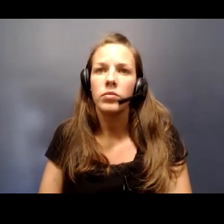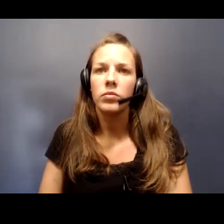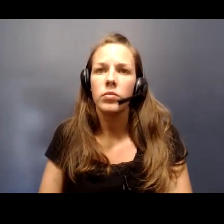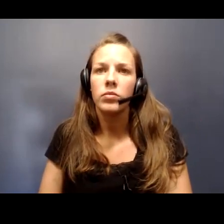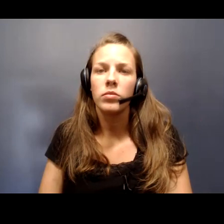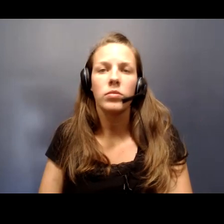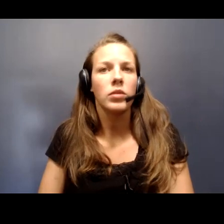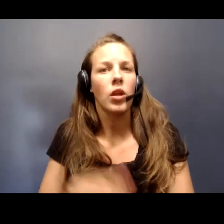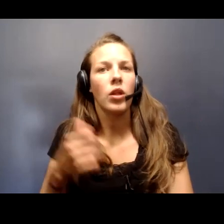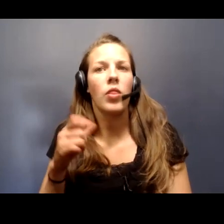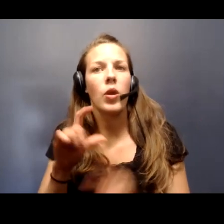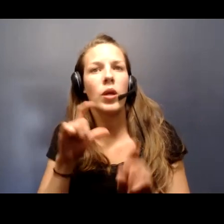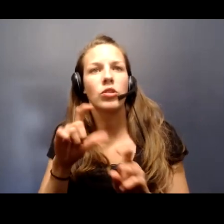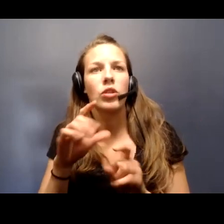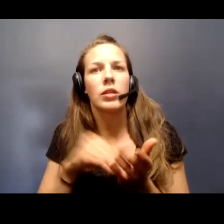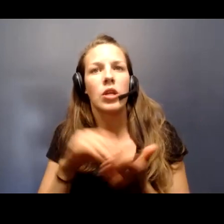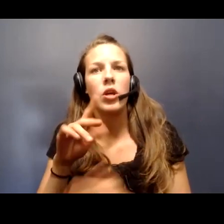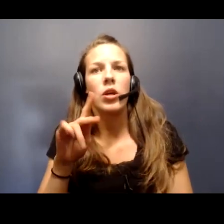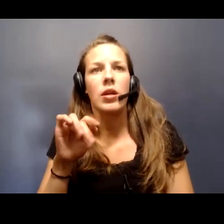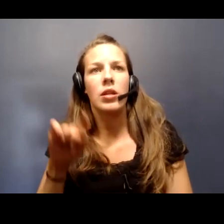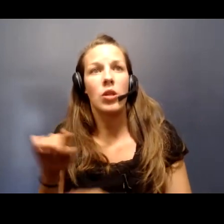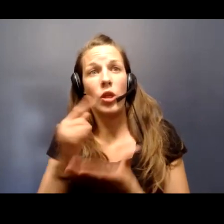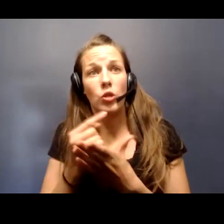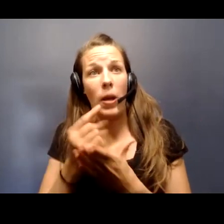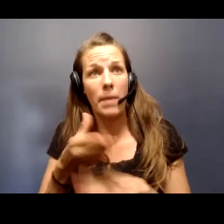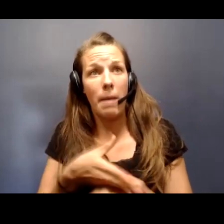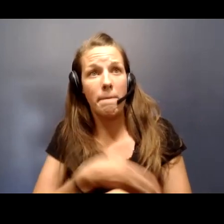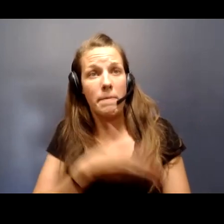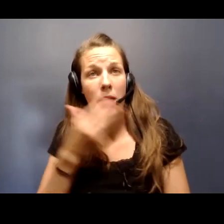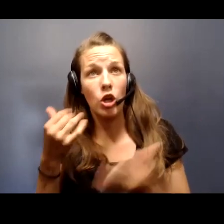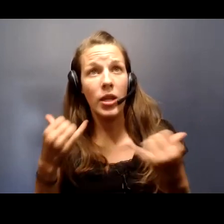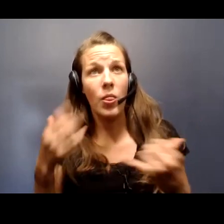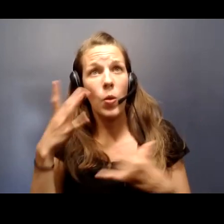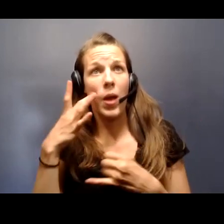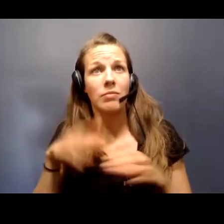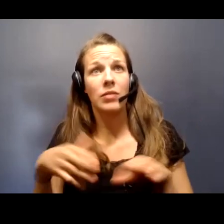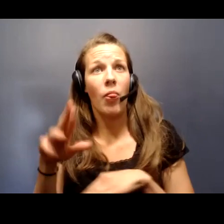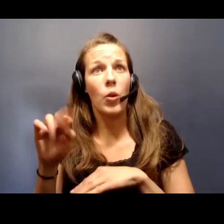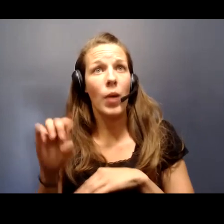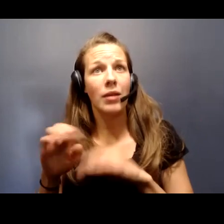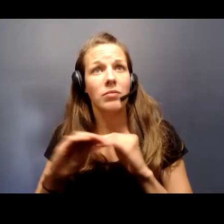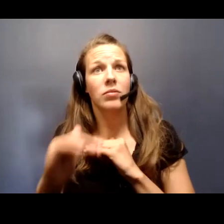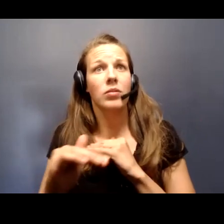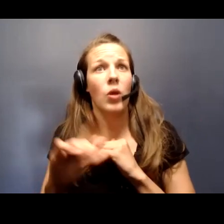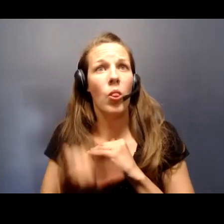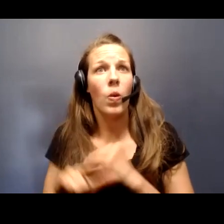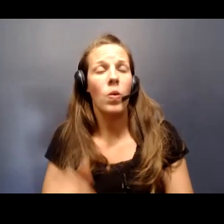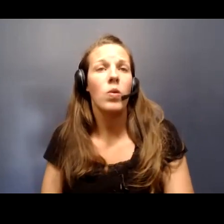Another question Dr. Katz are the hospital treatments just much better now and is that why the death rate seems to be holding so low?